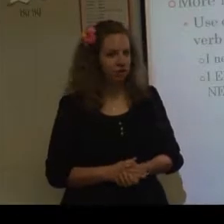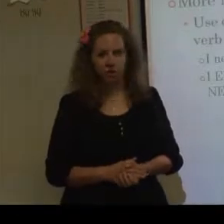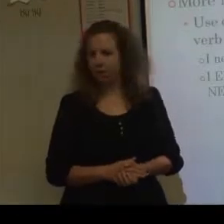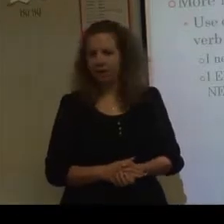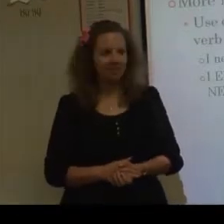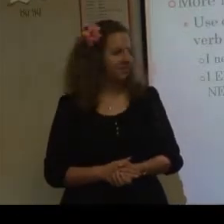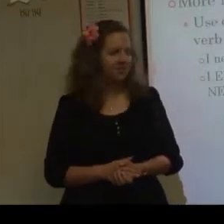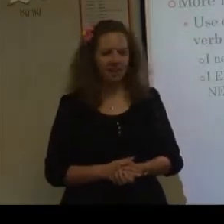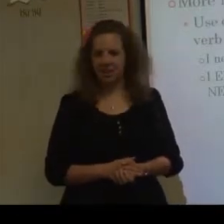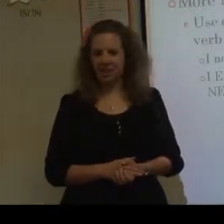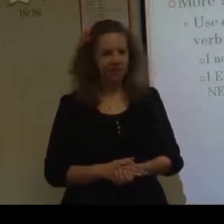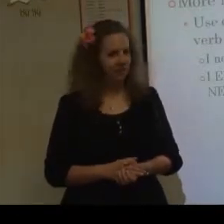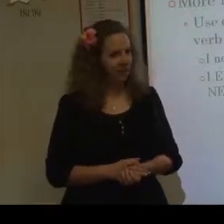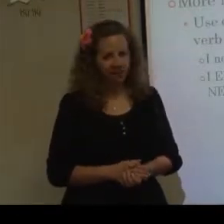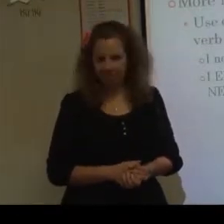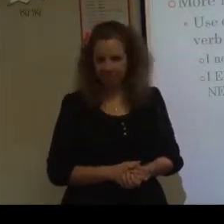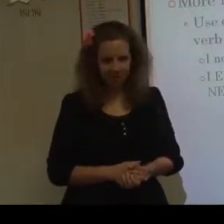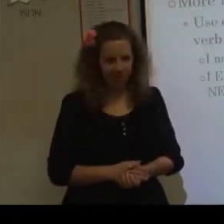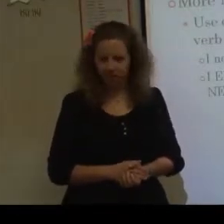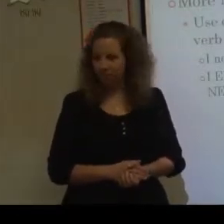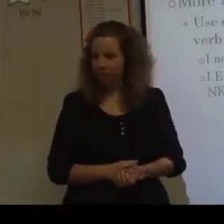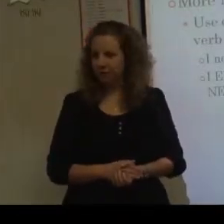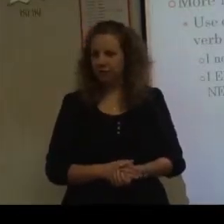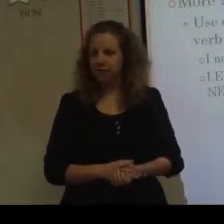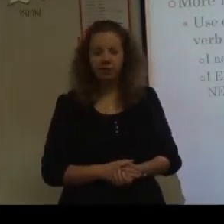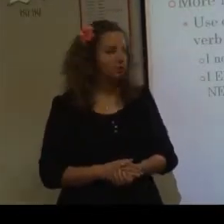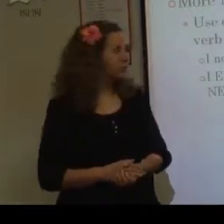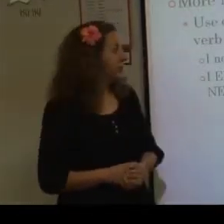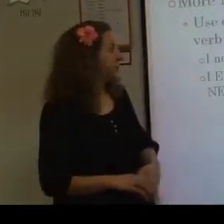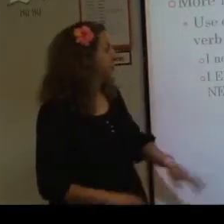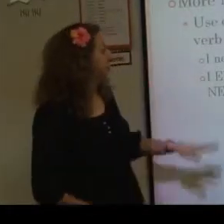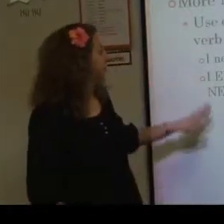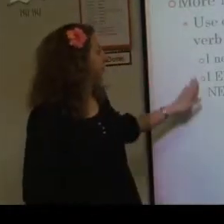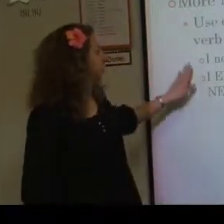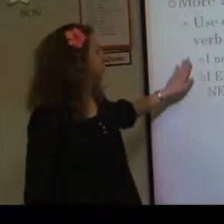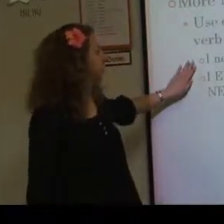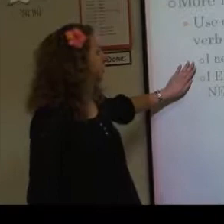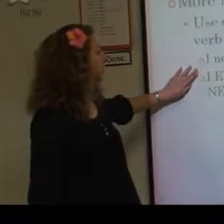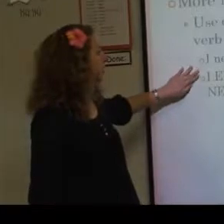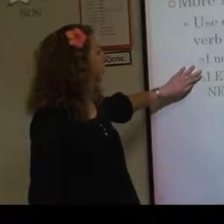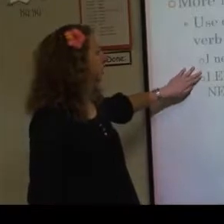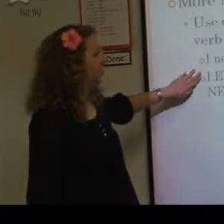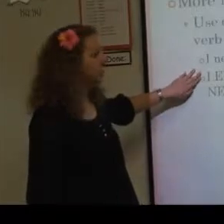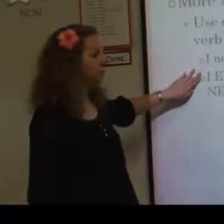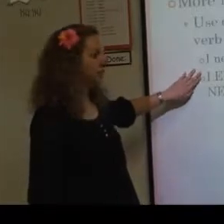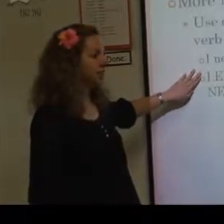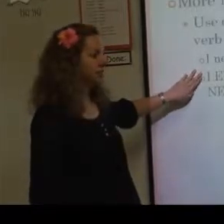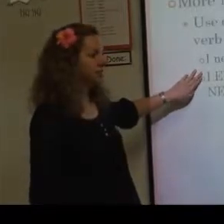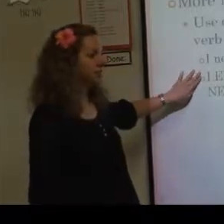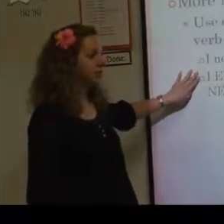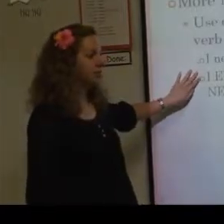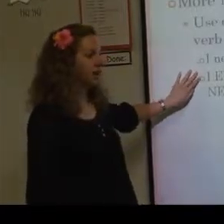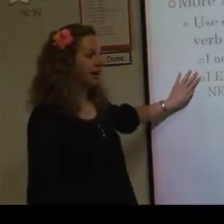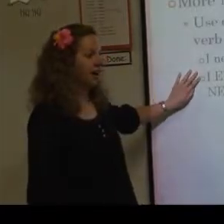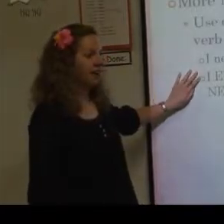and showing the negative. it's like, What is the second one? So, for this one, how would you sign it? So I